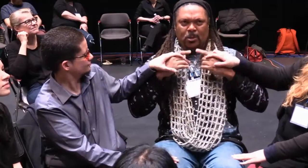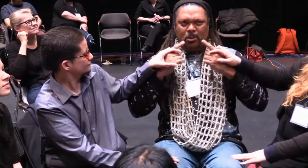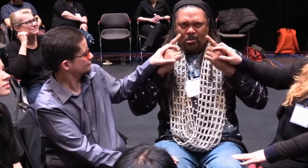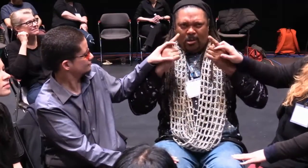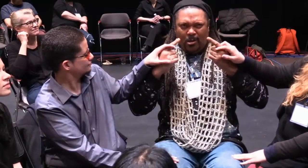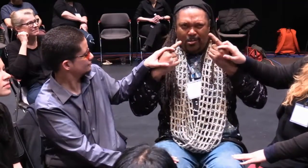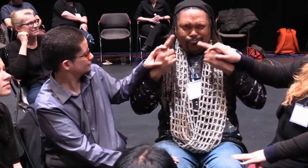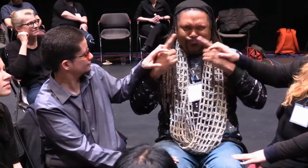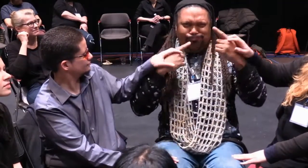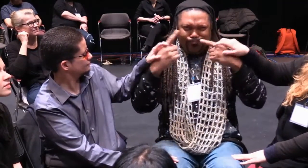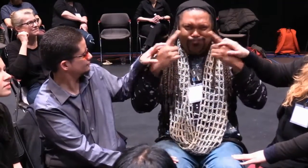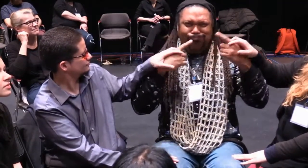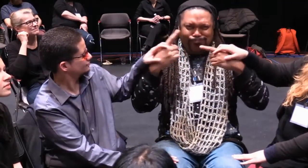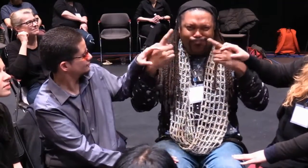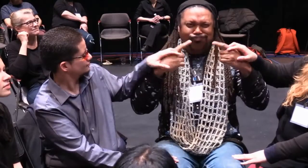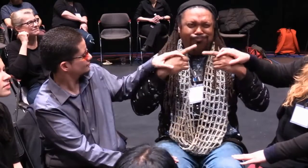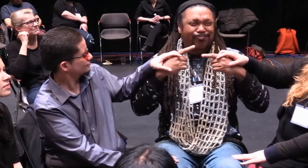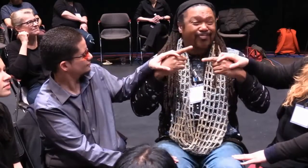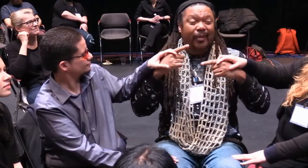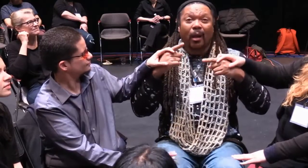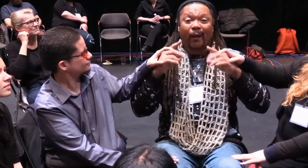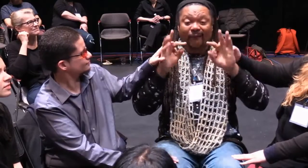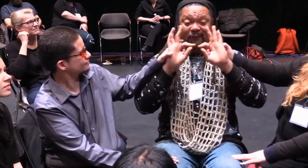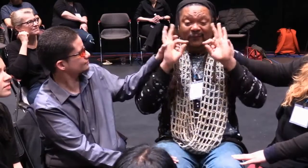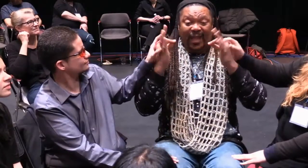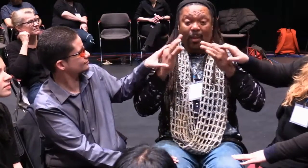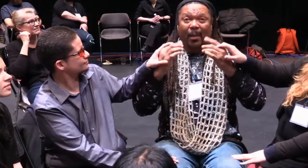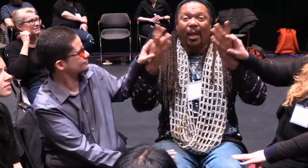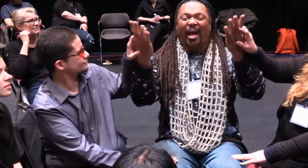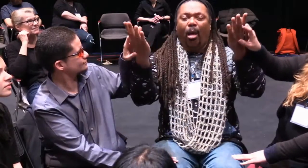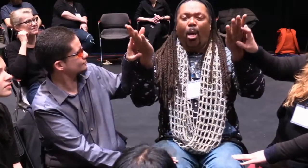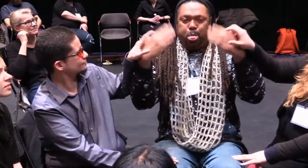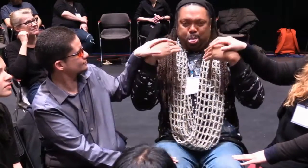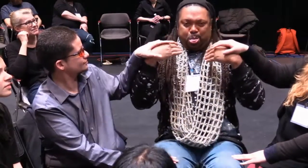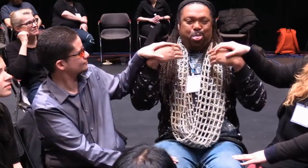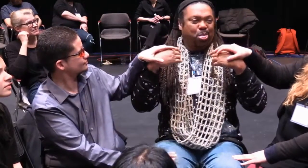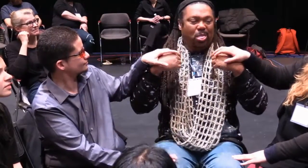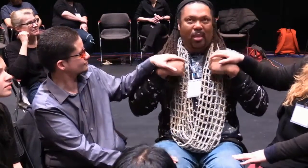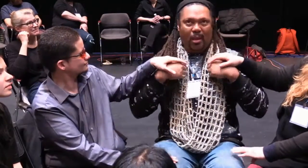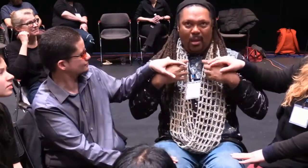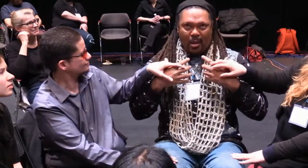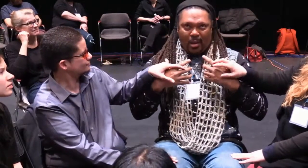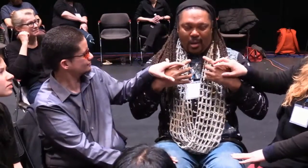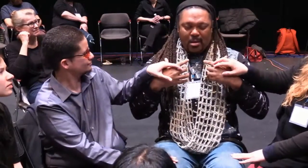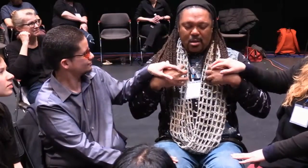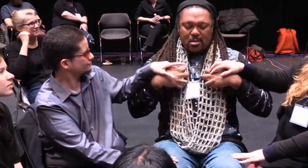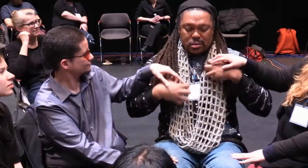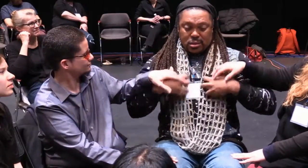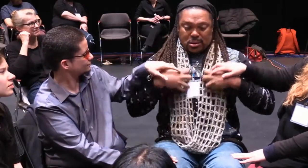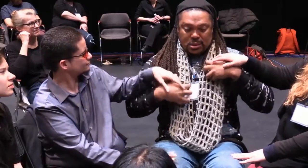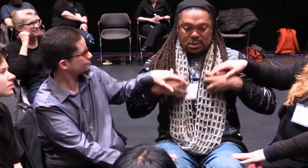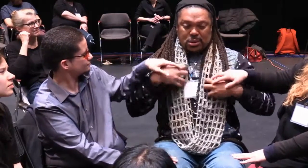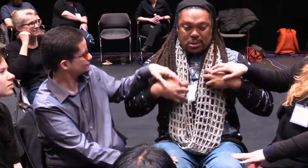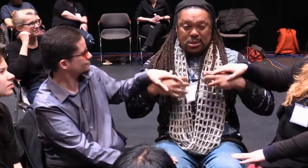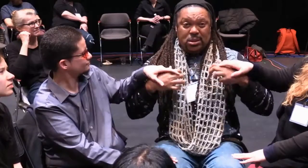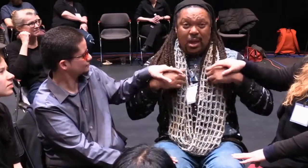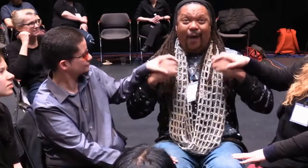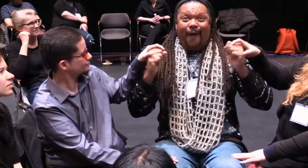foremost. And I began a struggle of identity within my family. And I felt that my